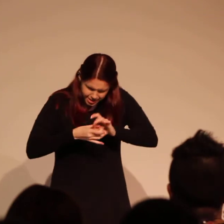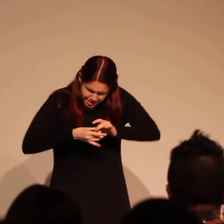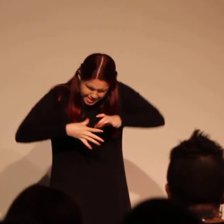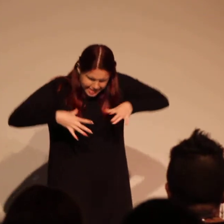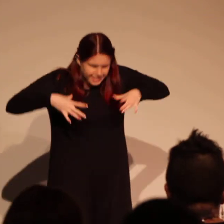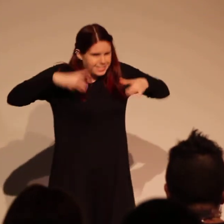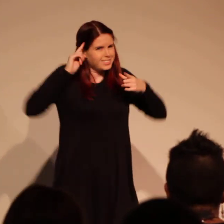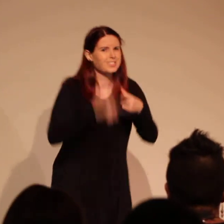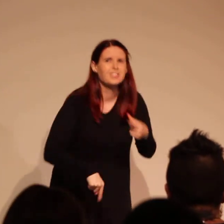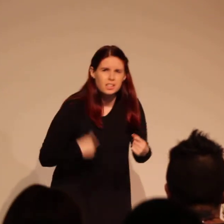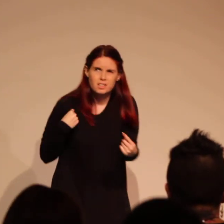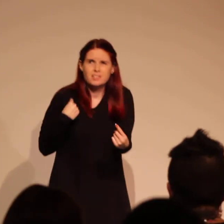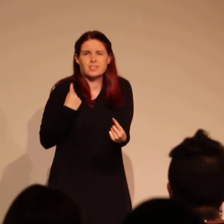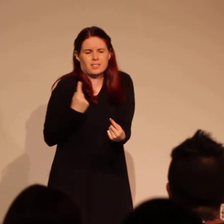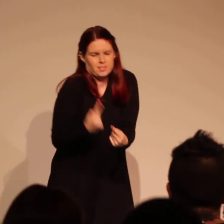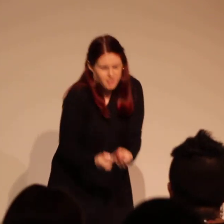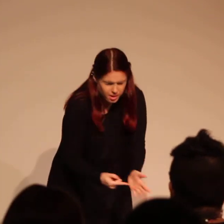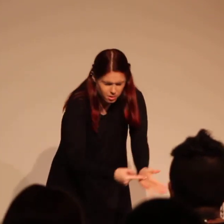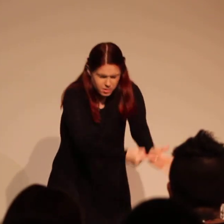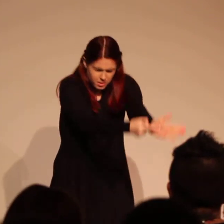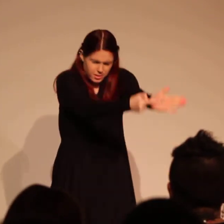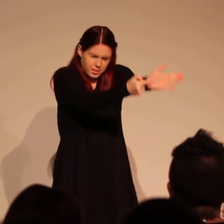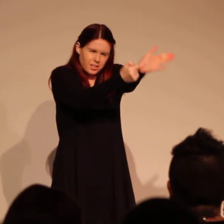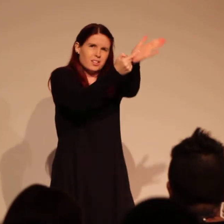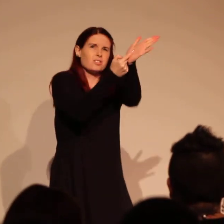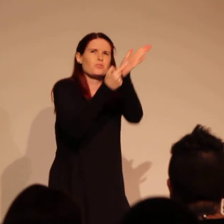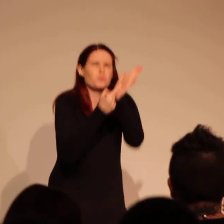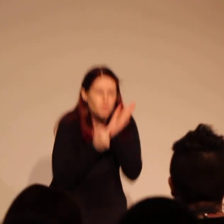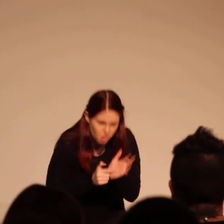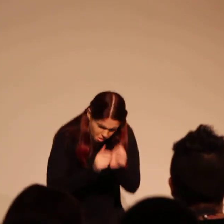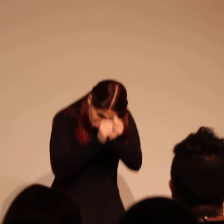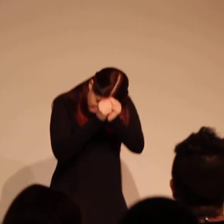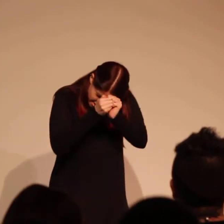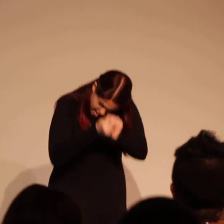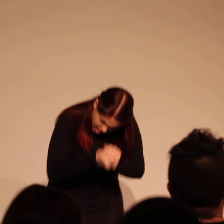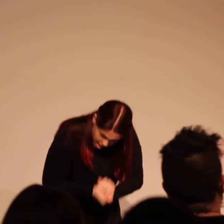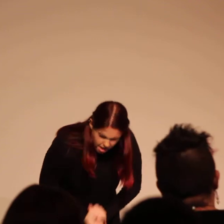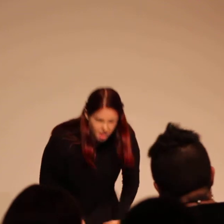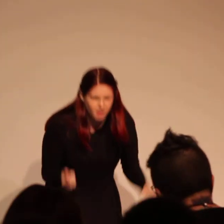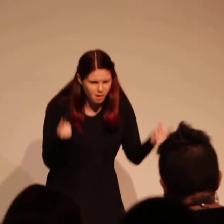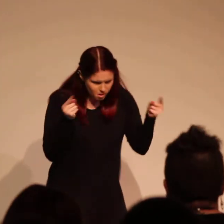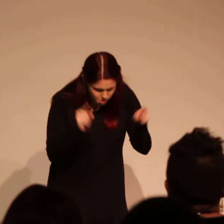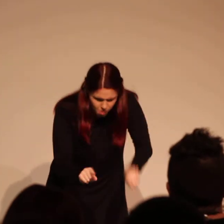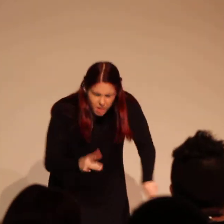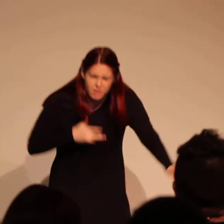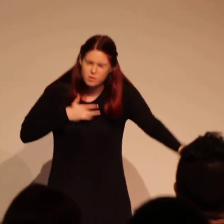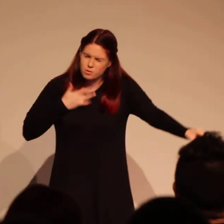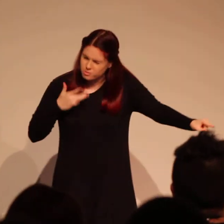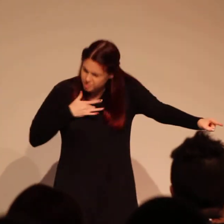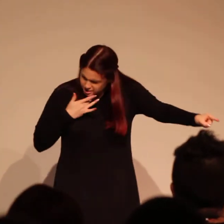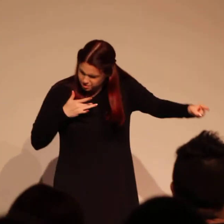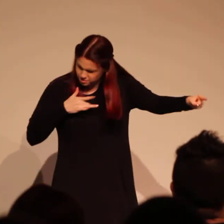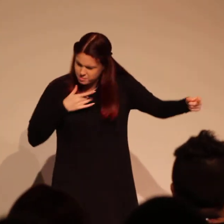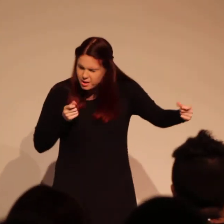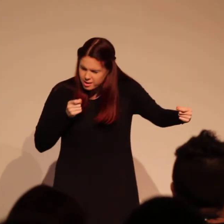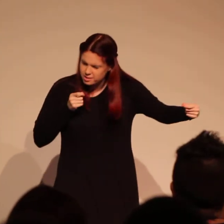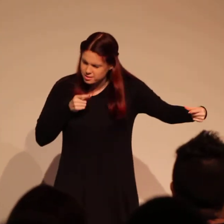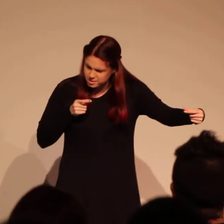I can't escape this now unless you show me how. You, I want you,